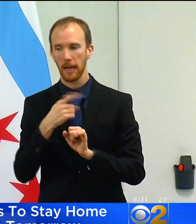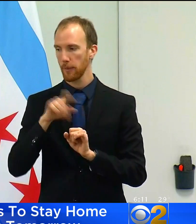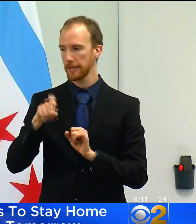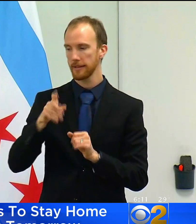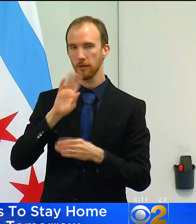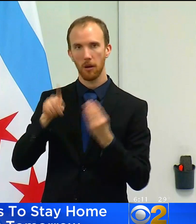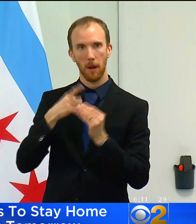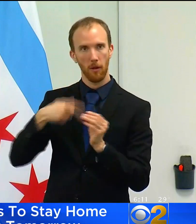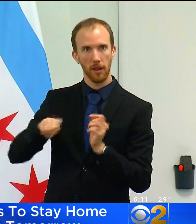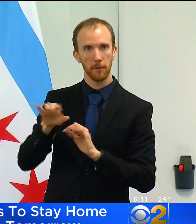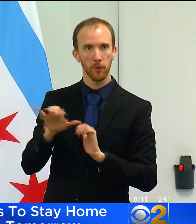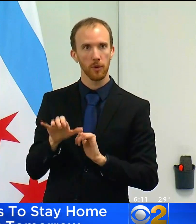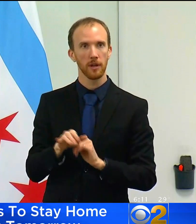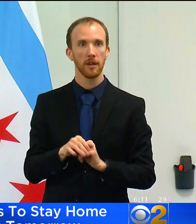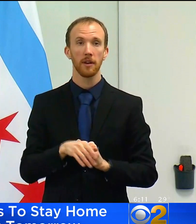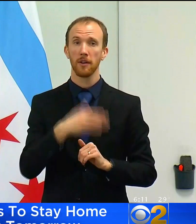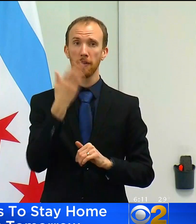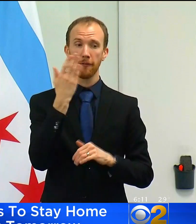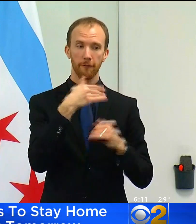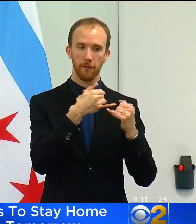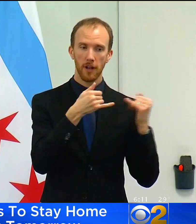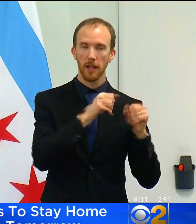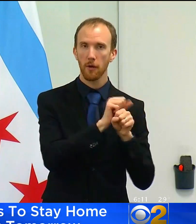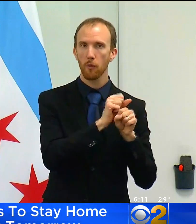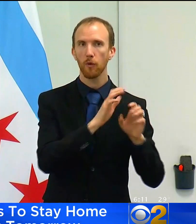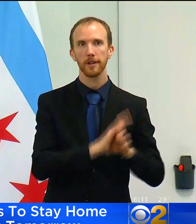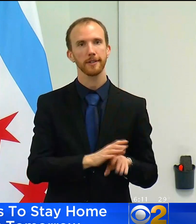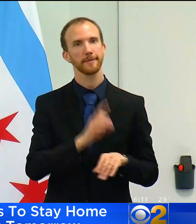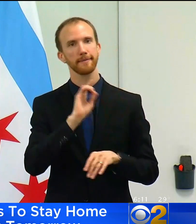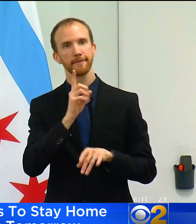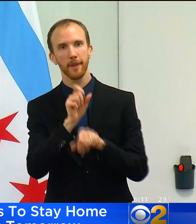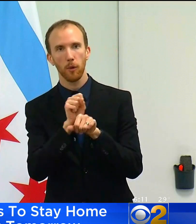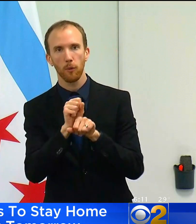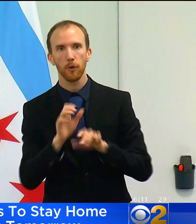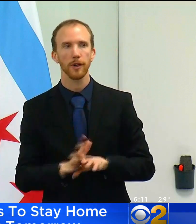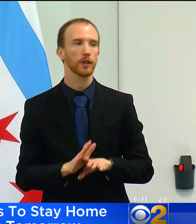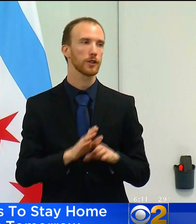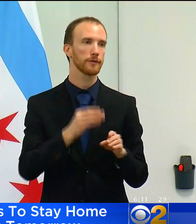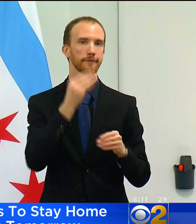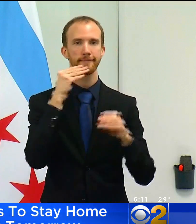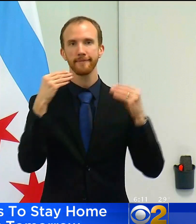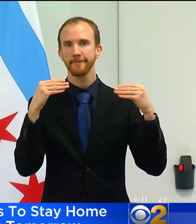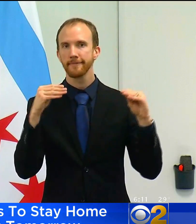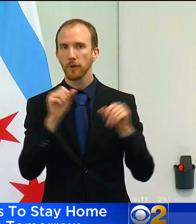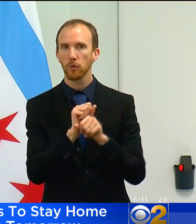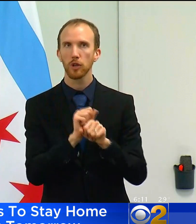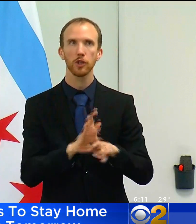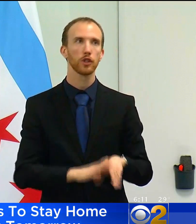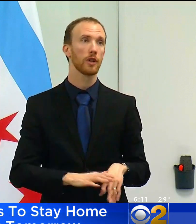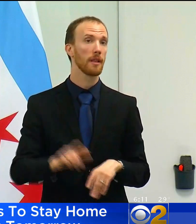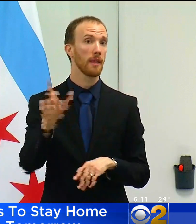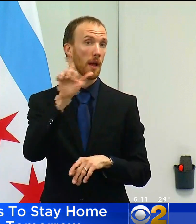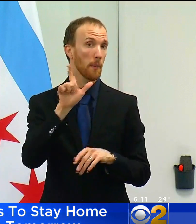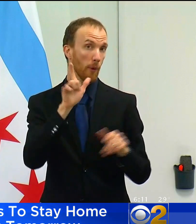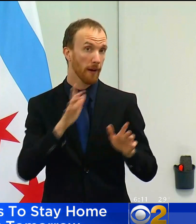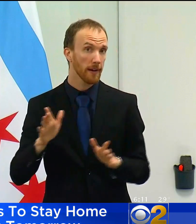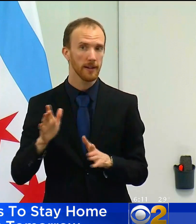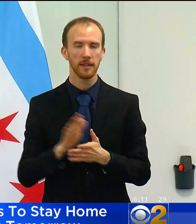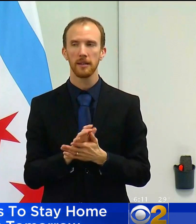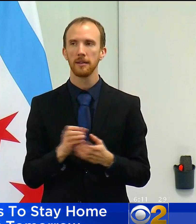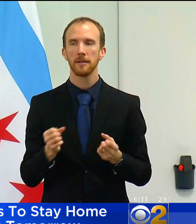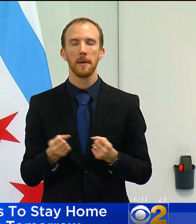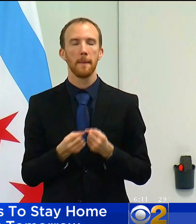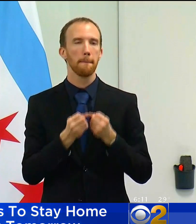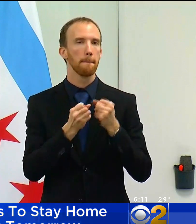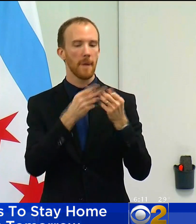some of them, the frontline workers, grocery workers, sanitation workers, our librarians, a whole panoply